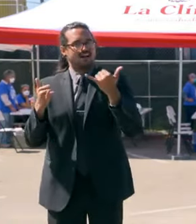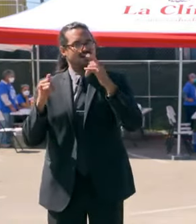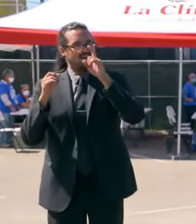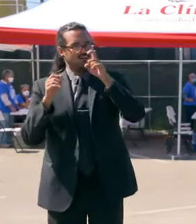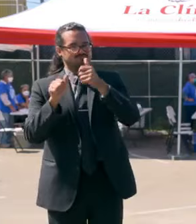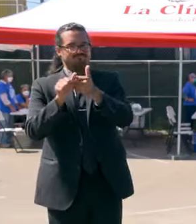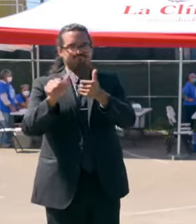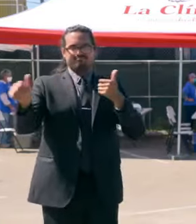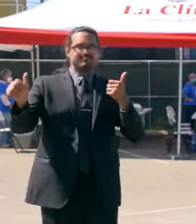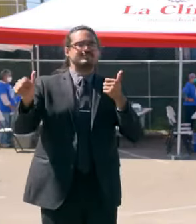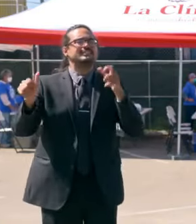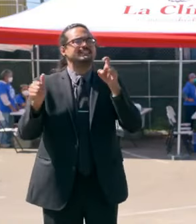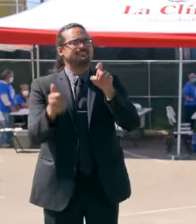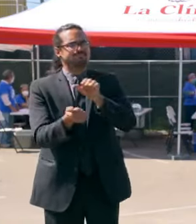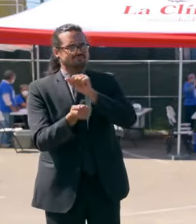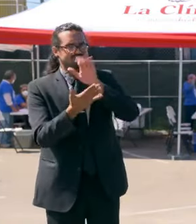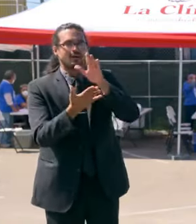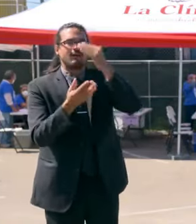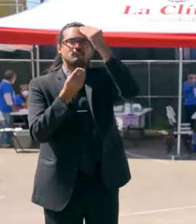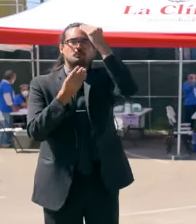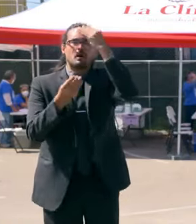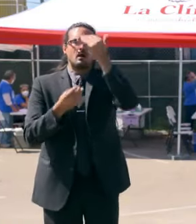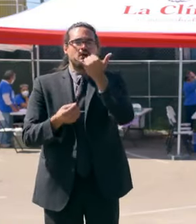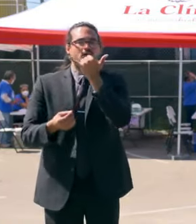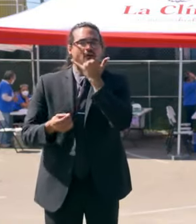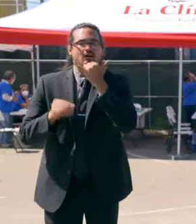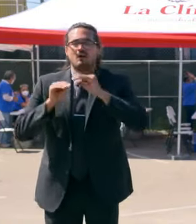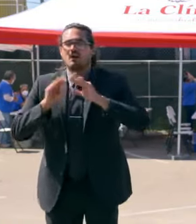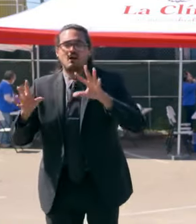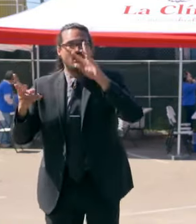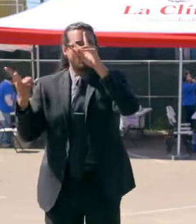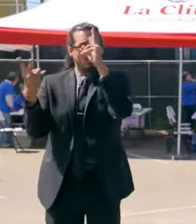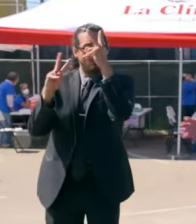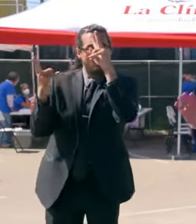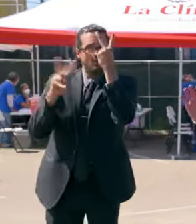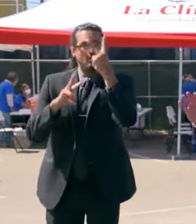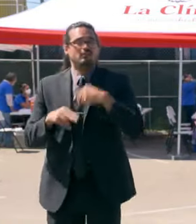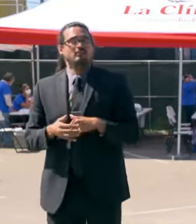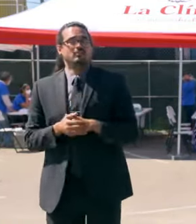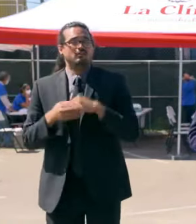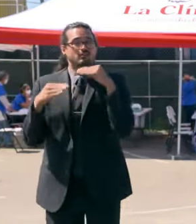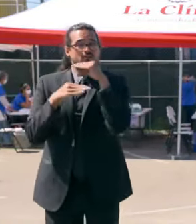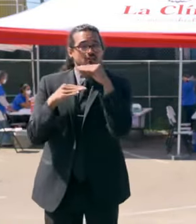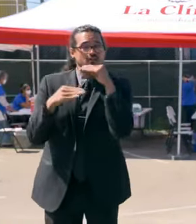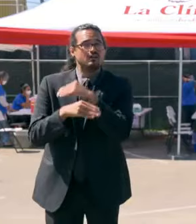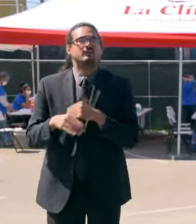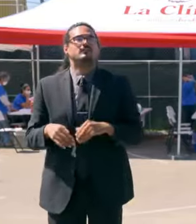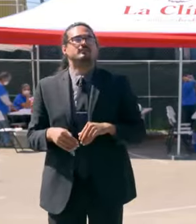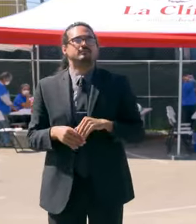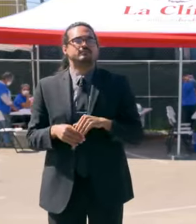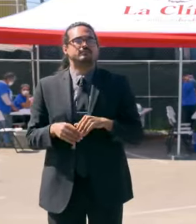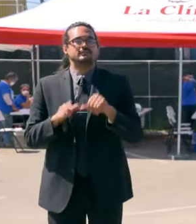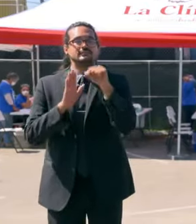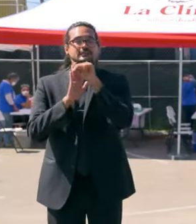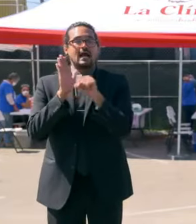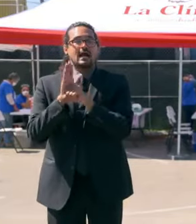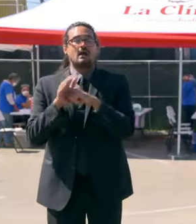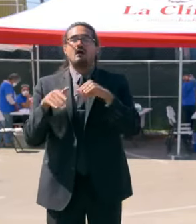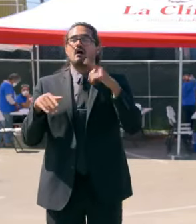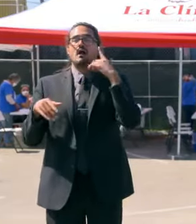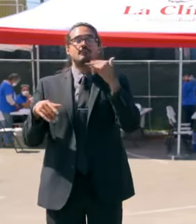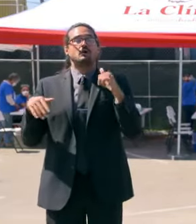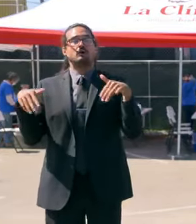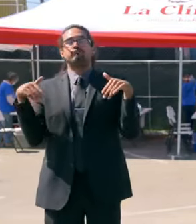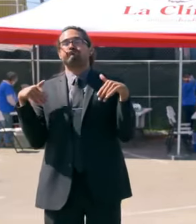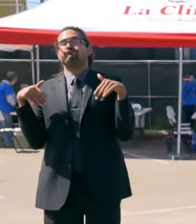the intentional disinformation that still remains out there. The state is not being passive in that effort. Our vaccinate